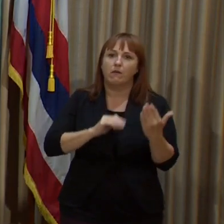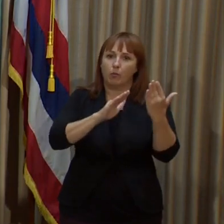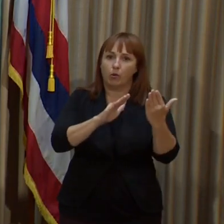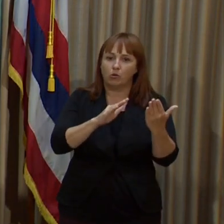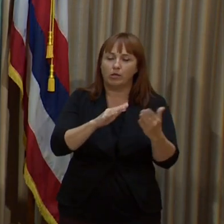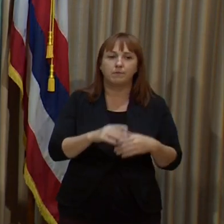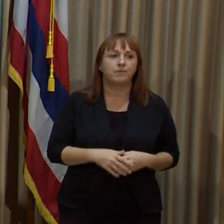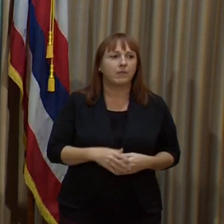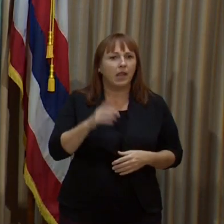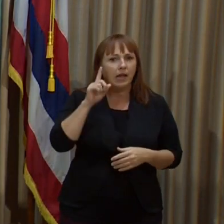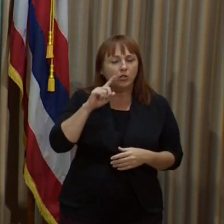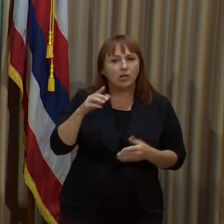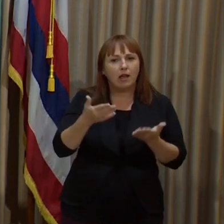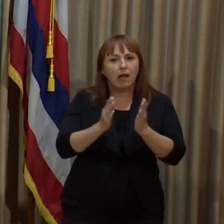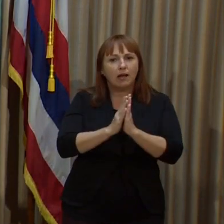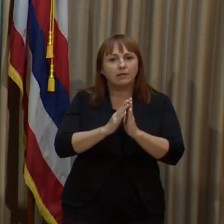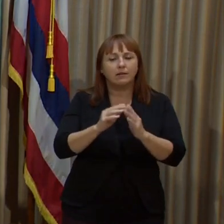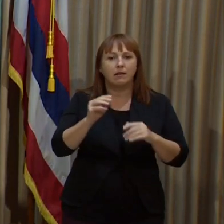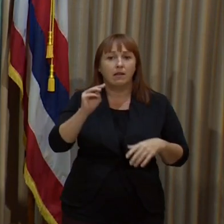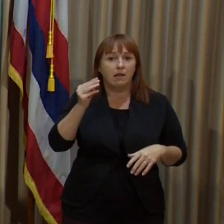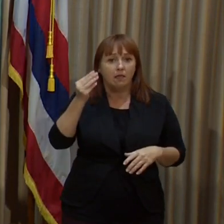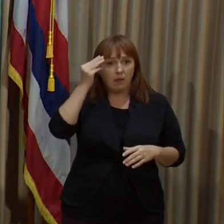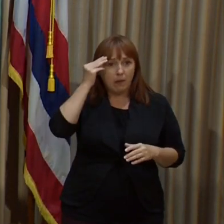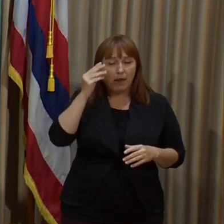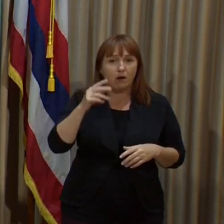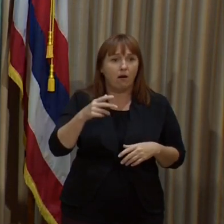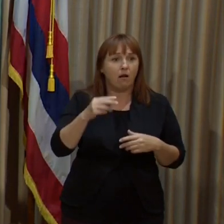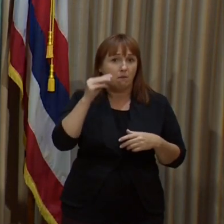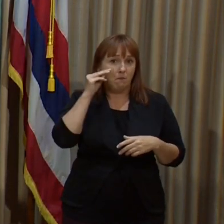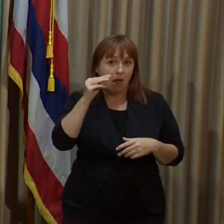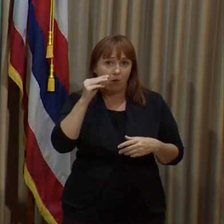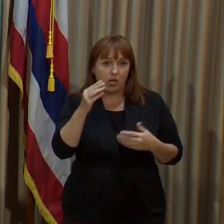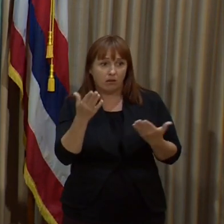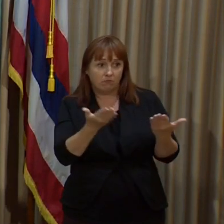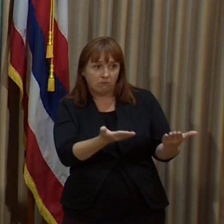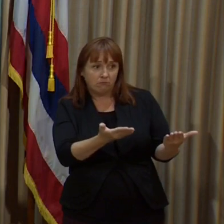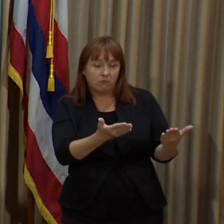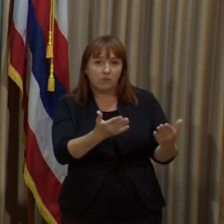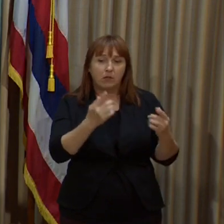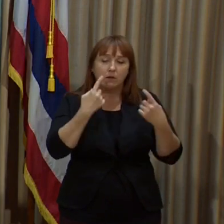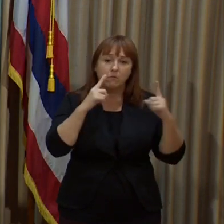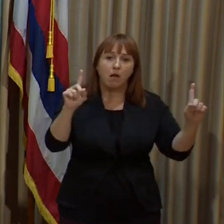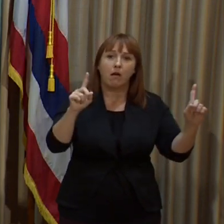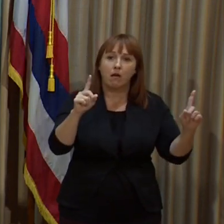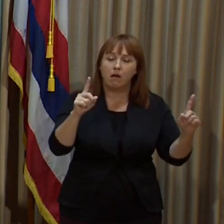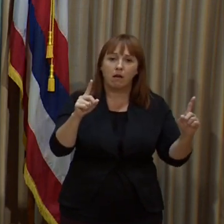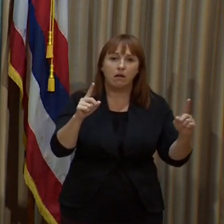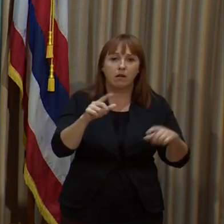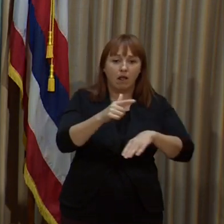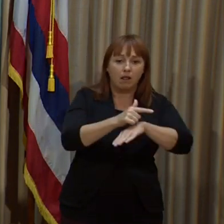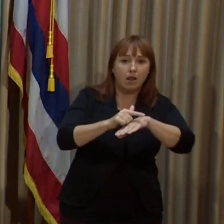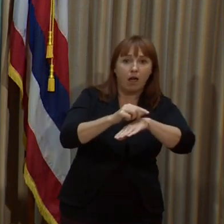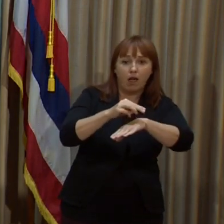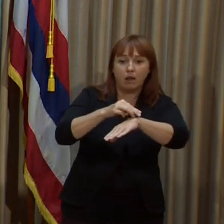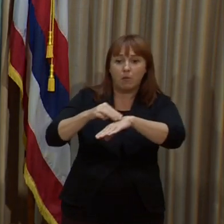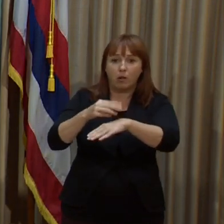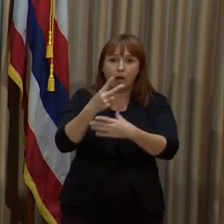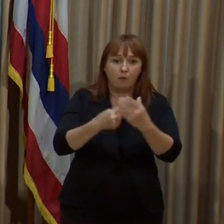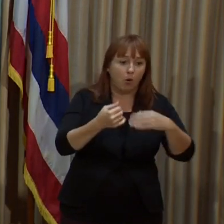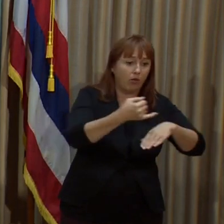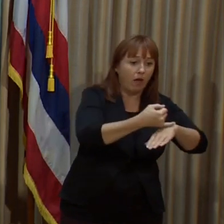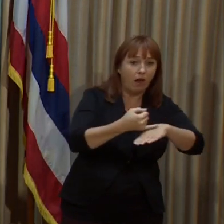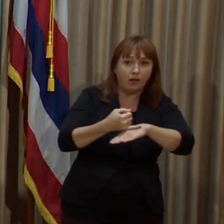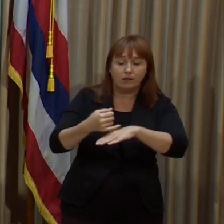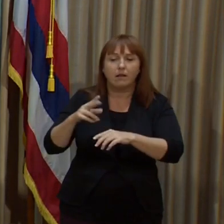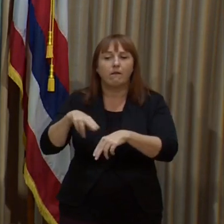should defer to Mayor Victorino, because they've had great success on Maui vaccinating, for instance, Lanai and Molokai, and